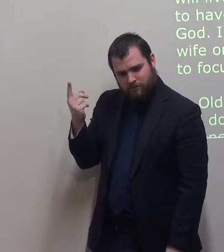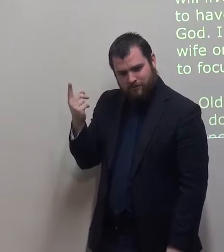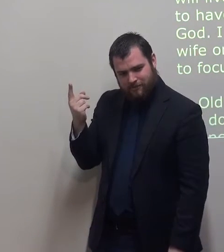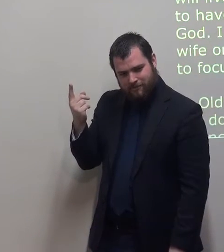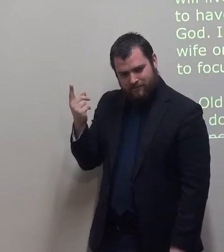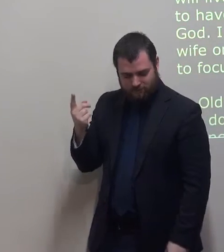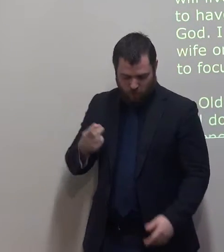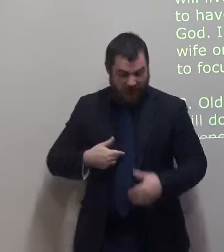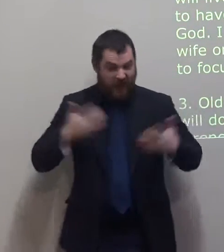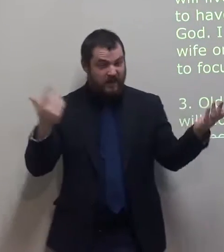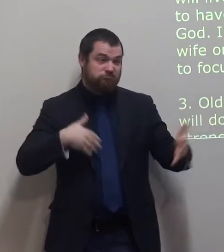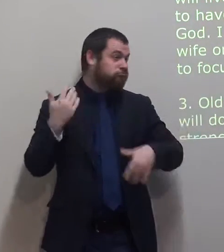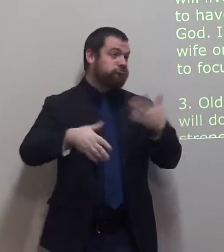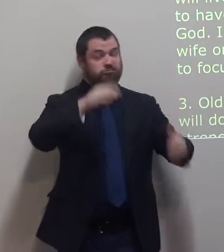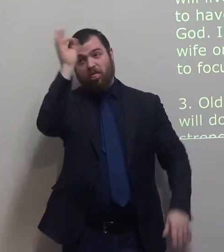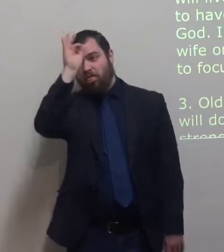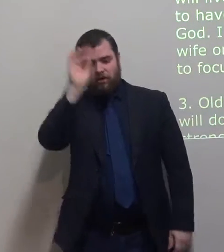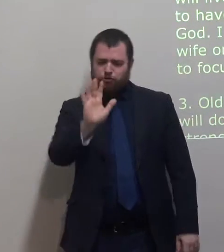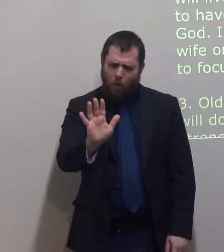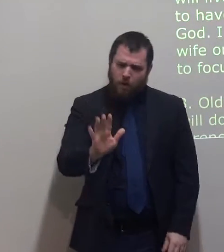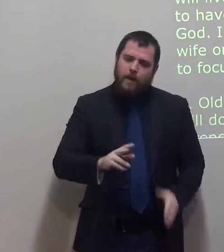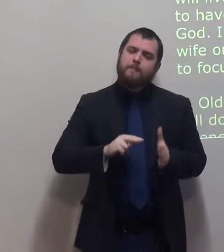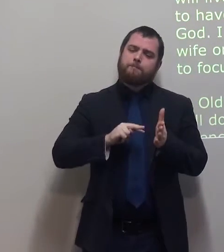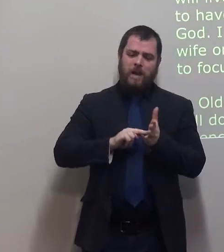Start our of with I want to God.